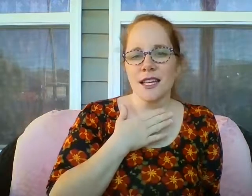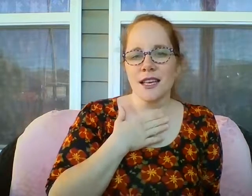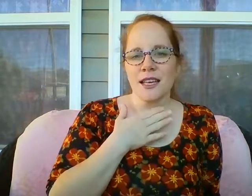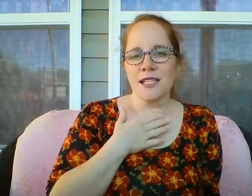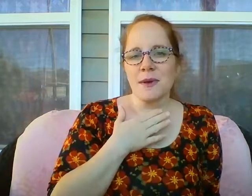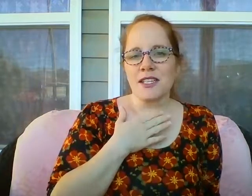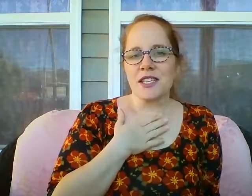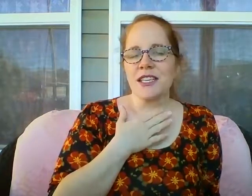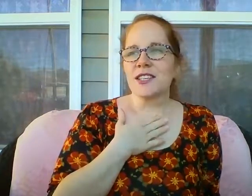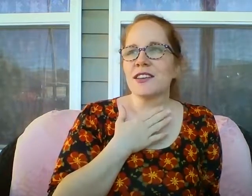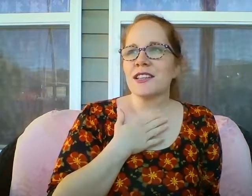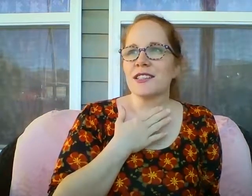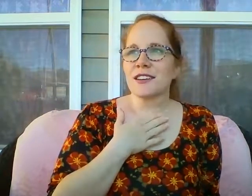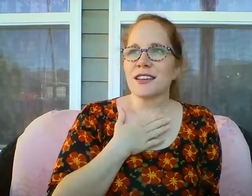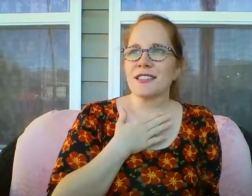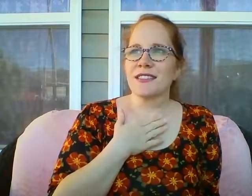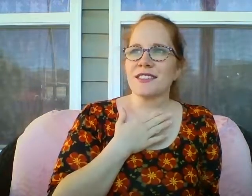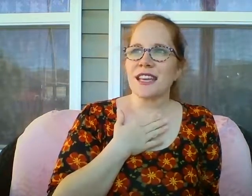Especially during the darkest of days.